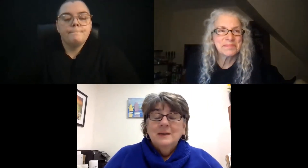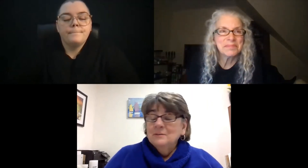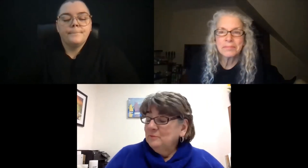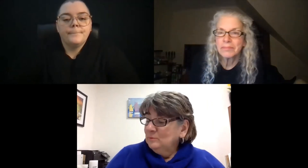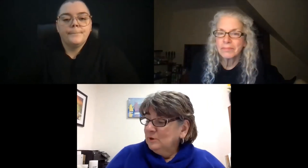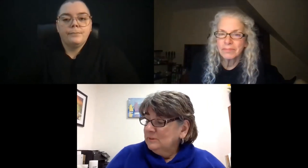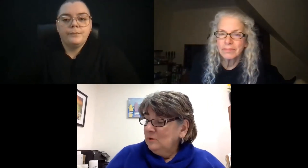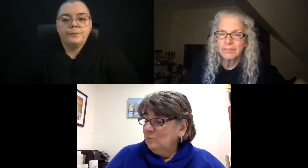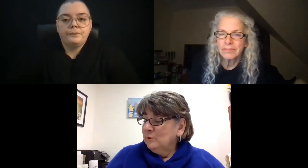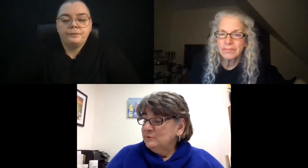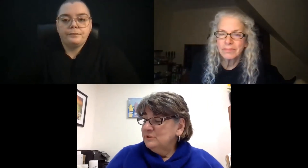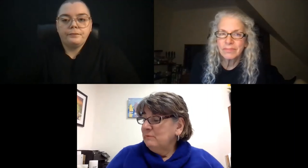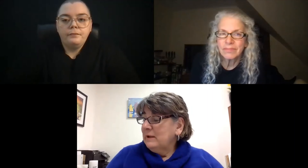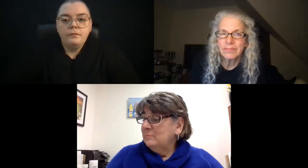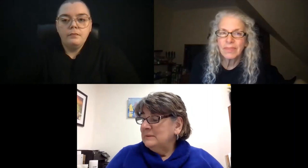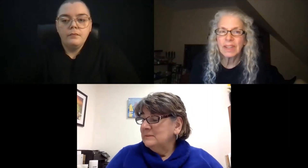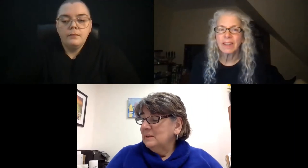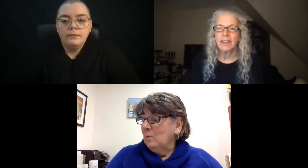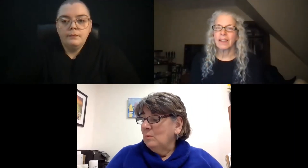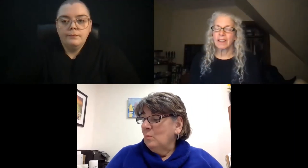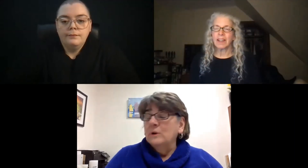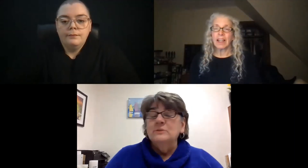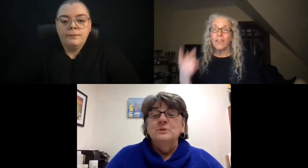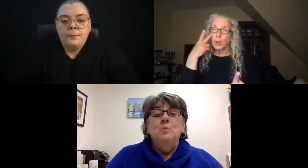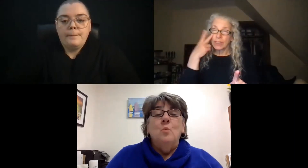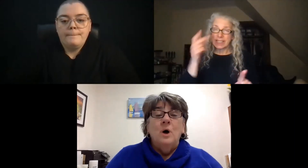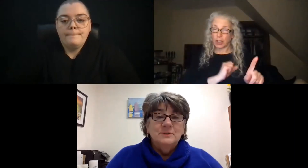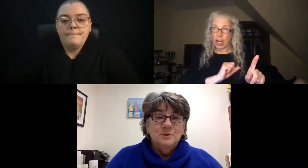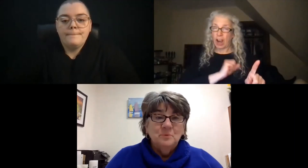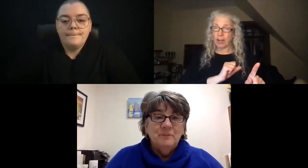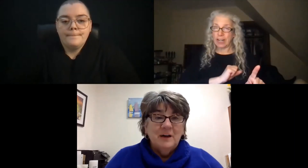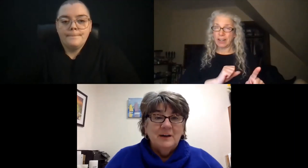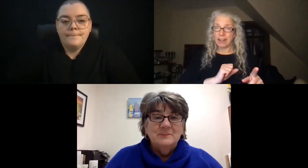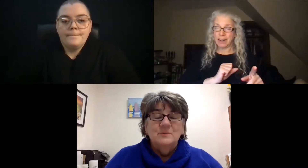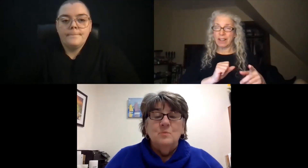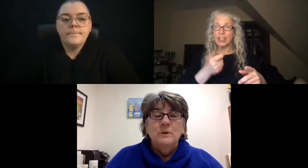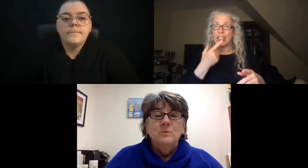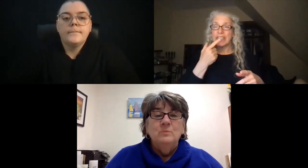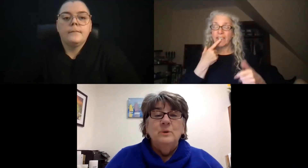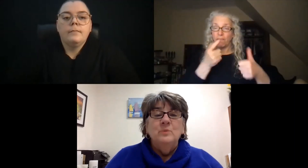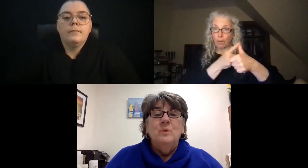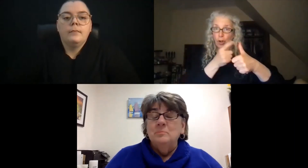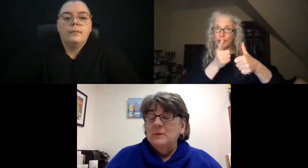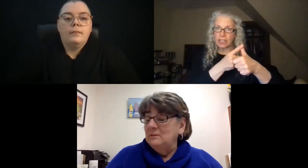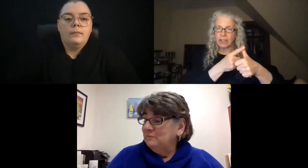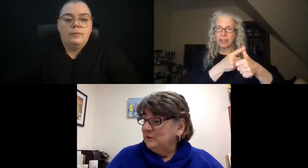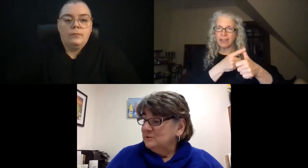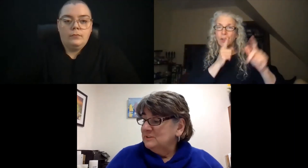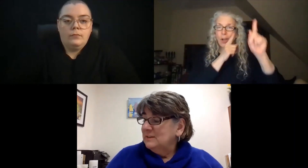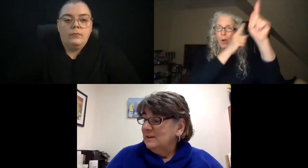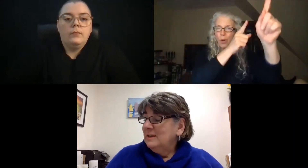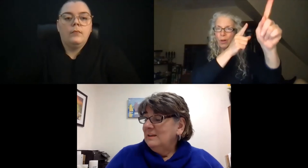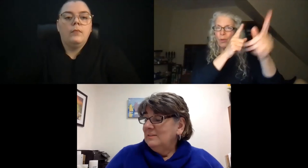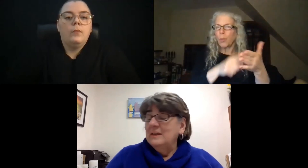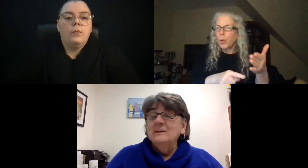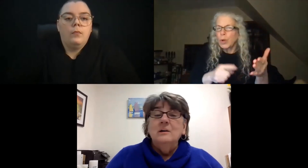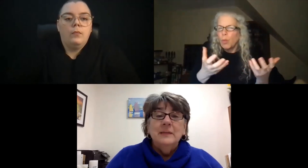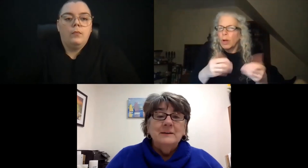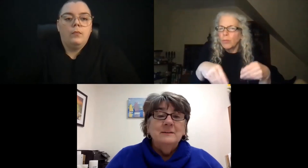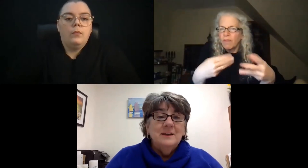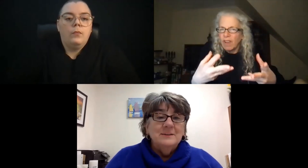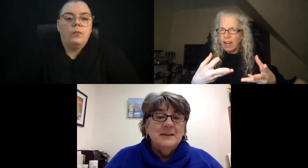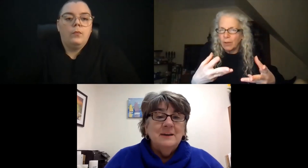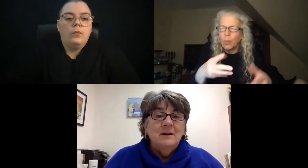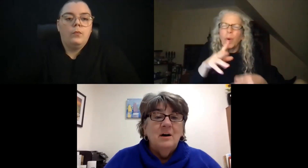Again, if you look at the order she recommended it, what do you want to provide? So what do you what do you want to be first, then